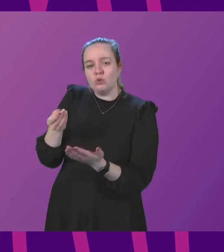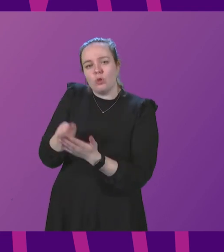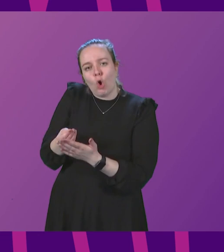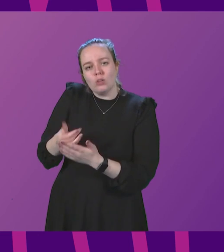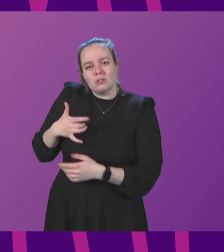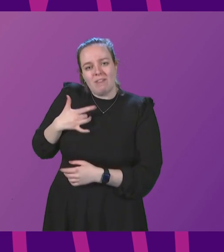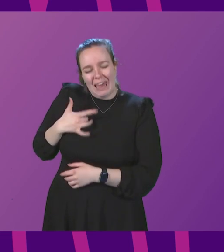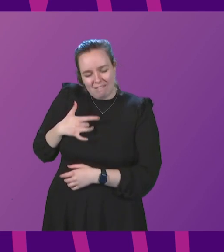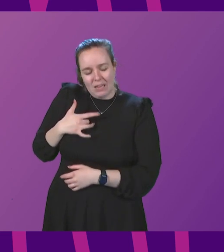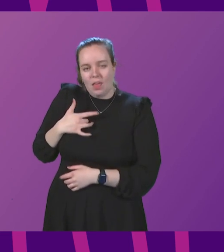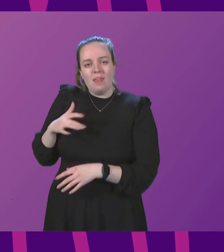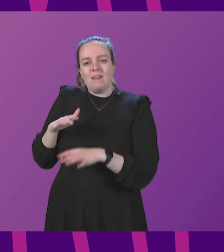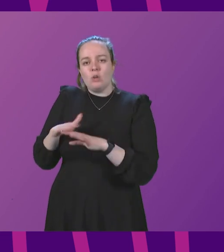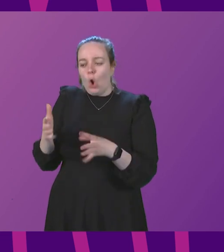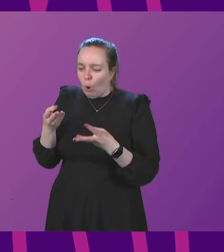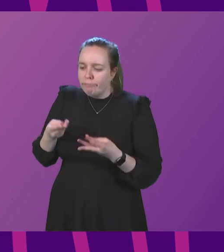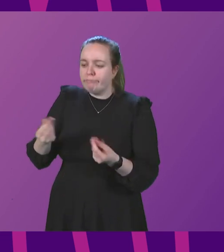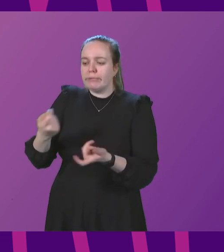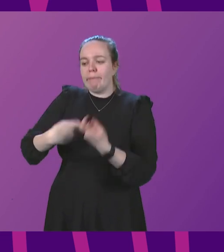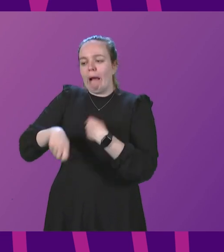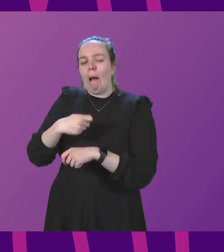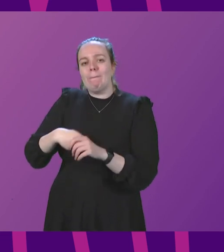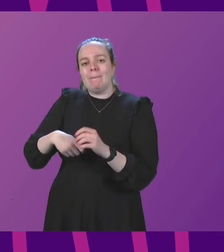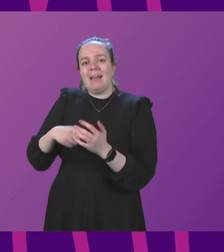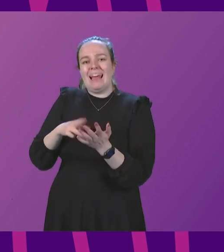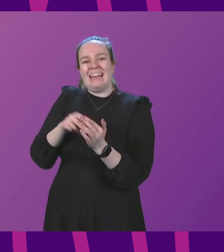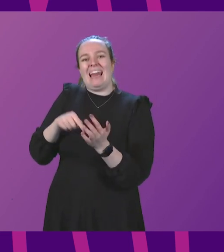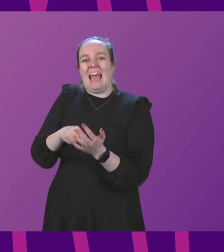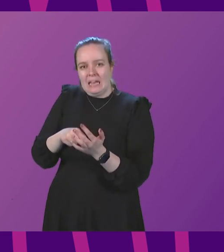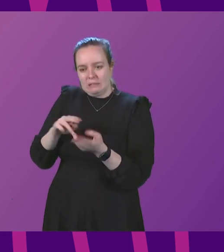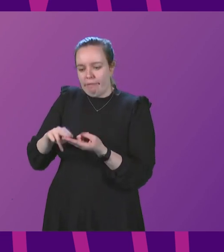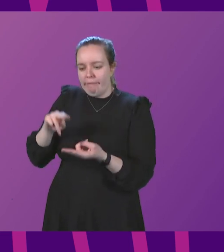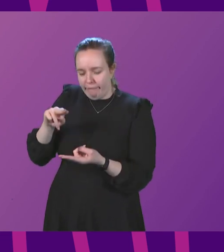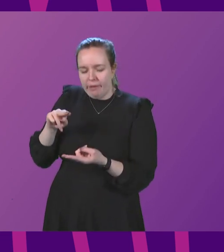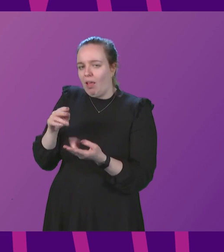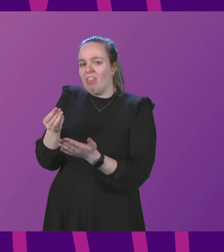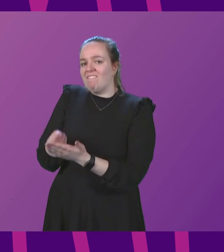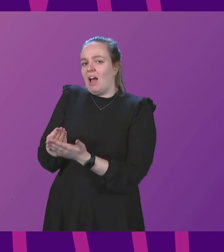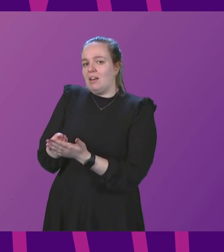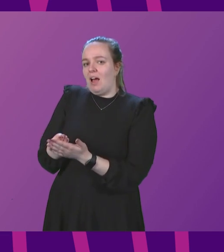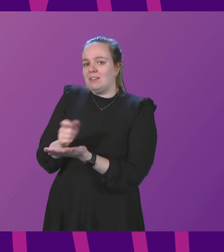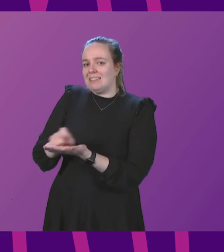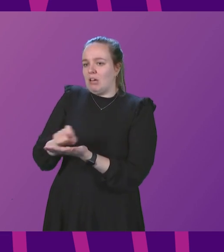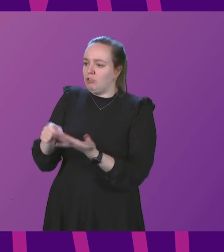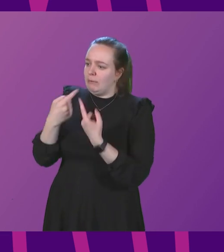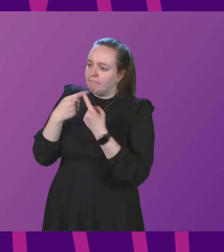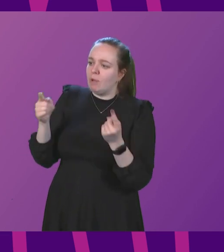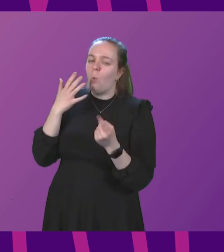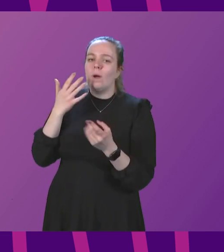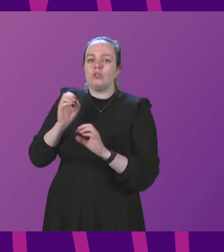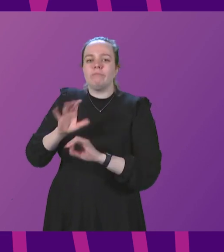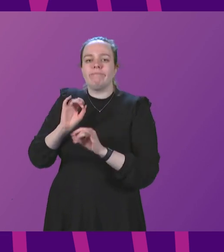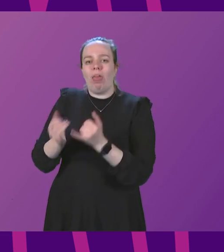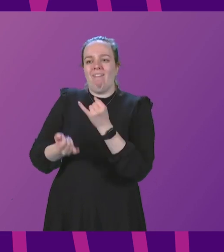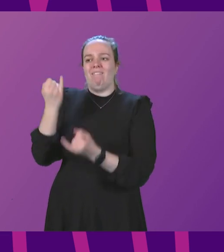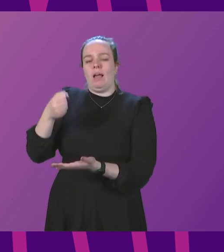have not flowed through into a net increase in the Scottish government's budget the finance secretary set that out when she presented the final stage